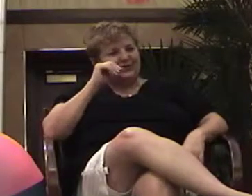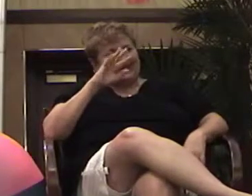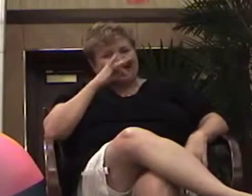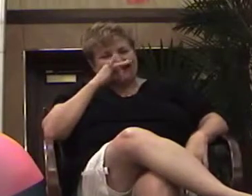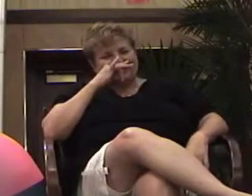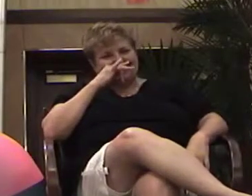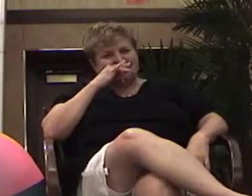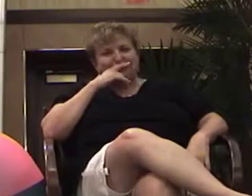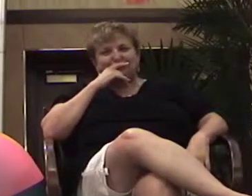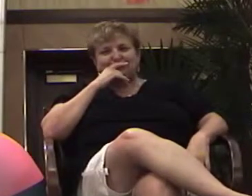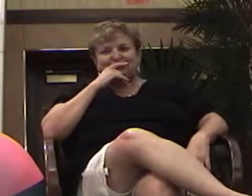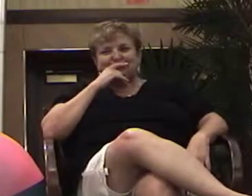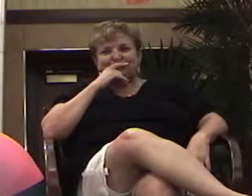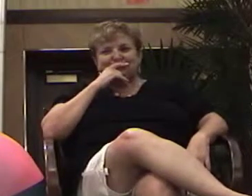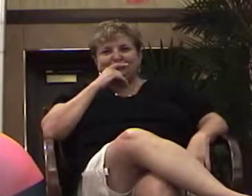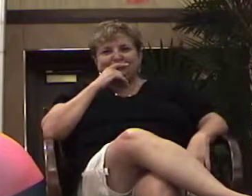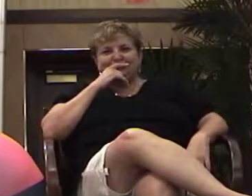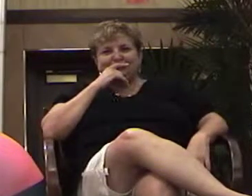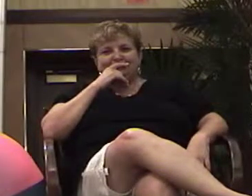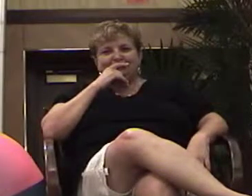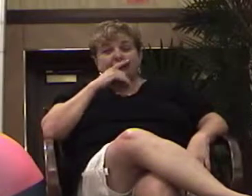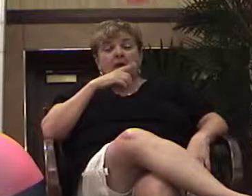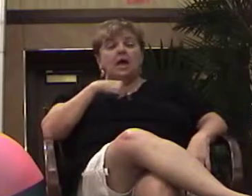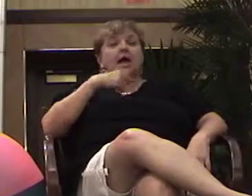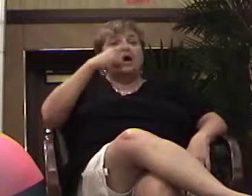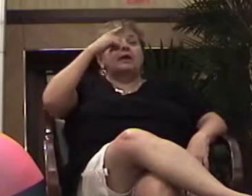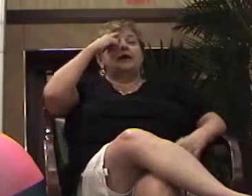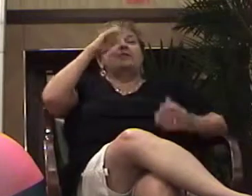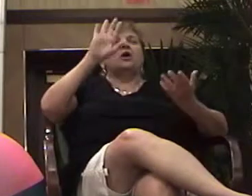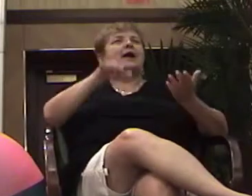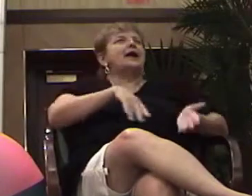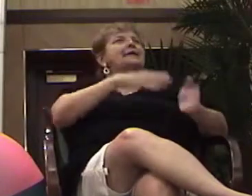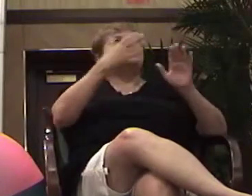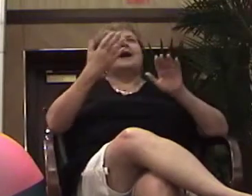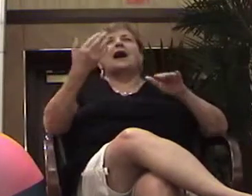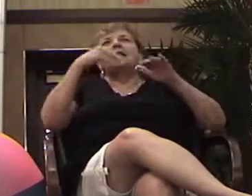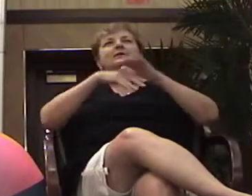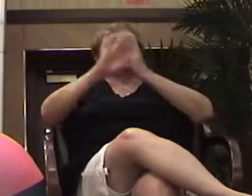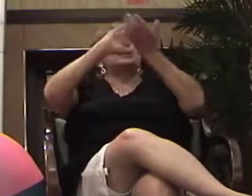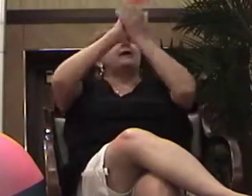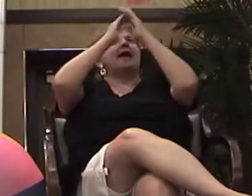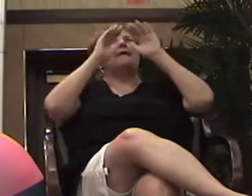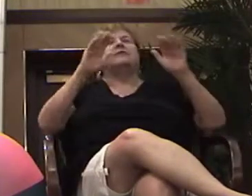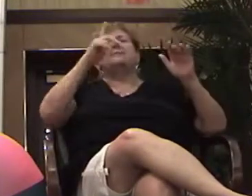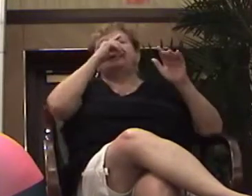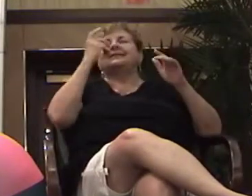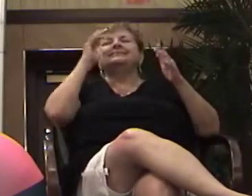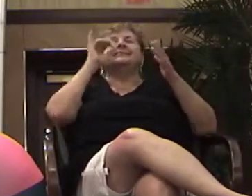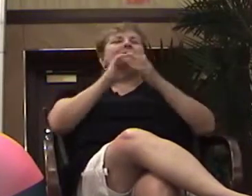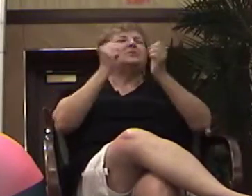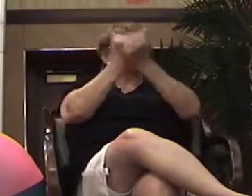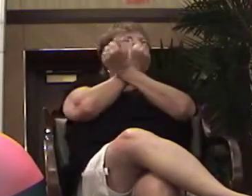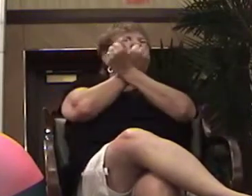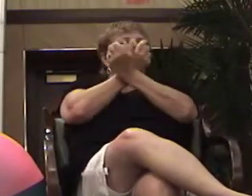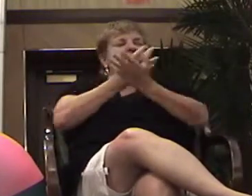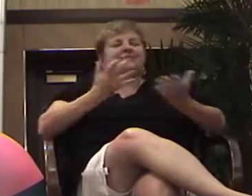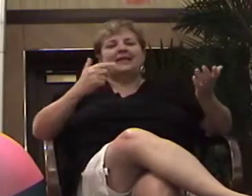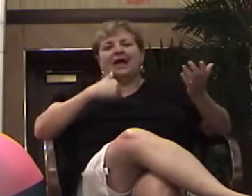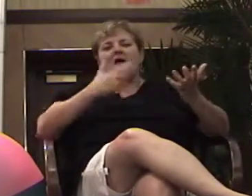And I thought I had died and gone to heaven, because this was everything I ever wanted. I wanted